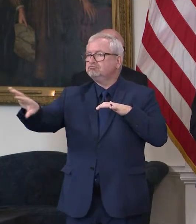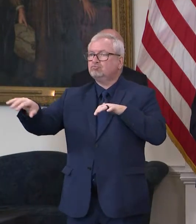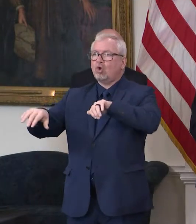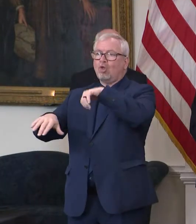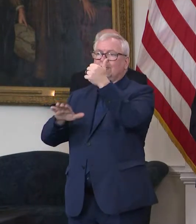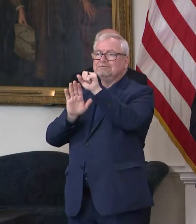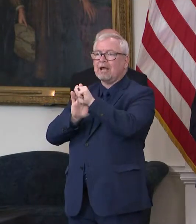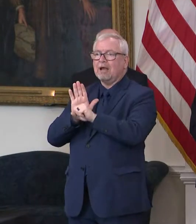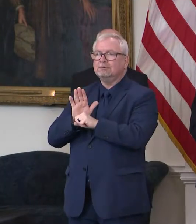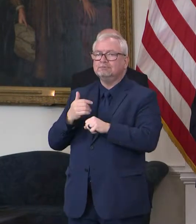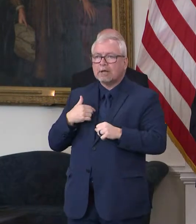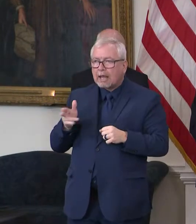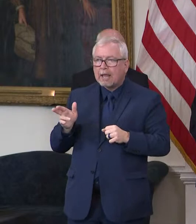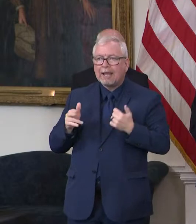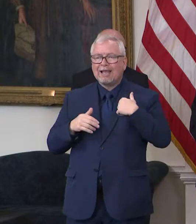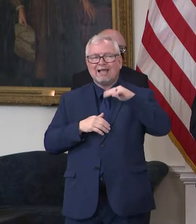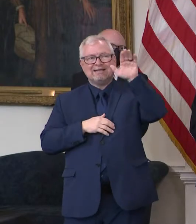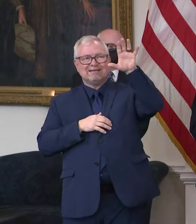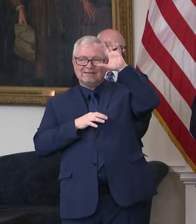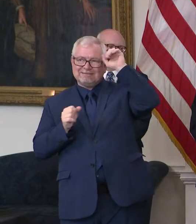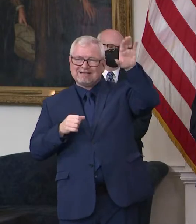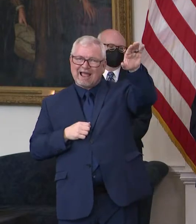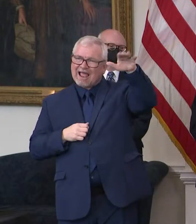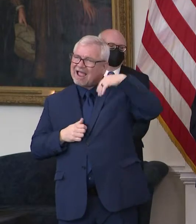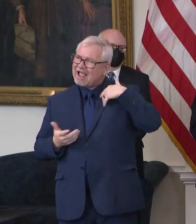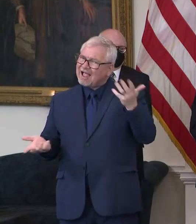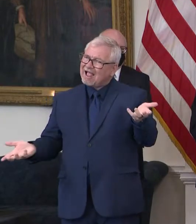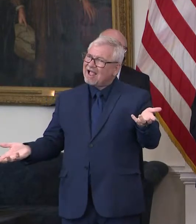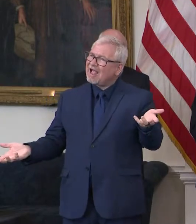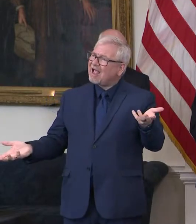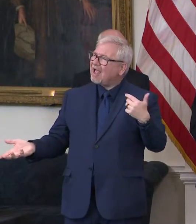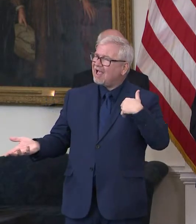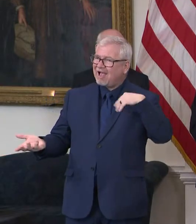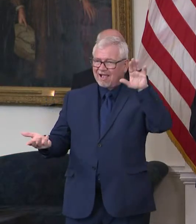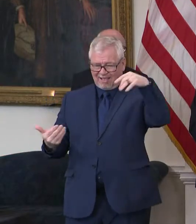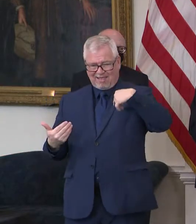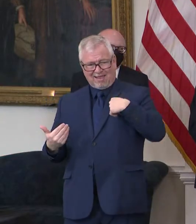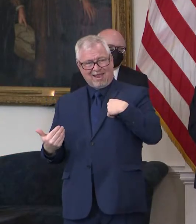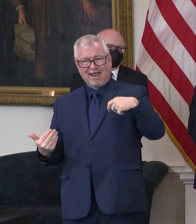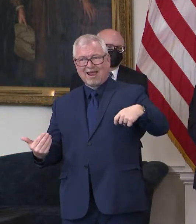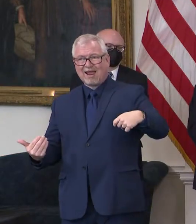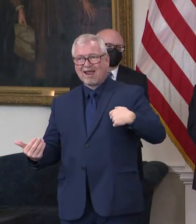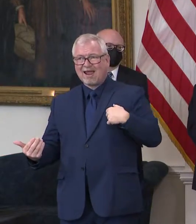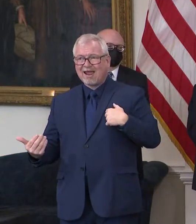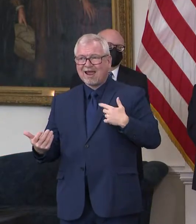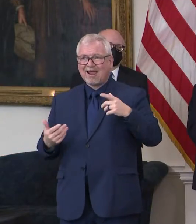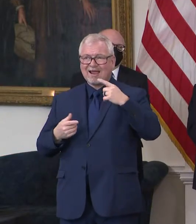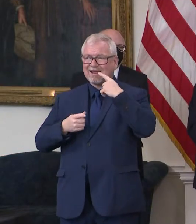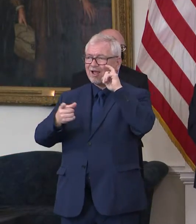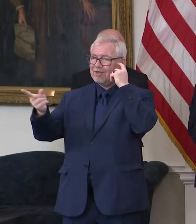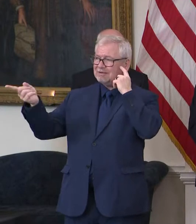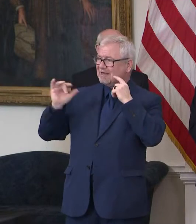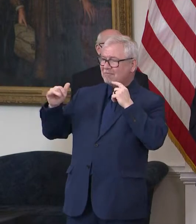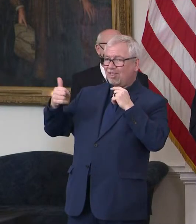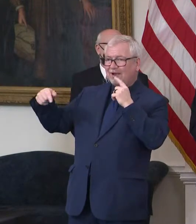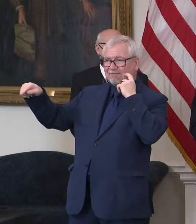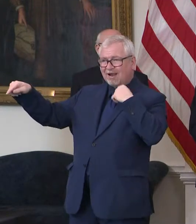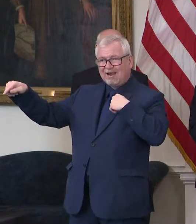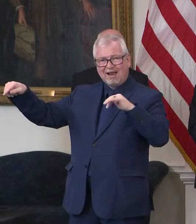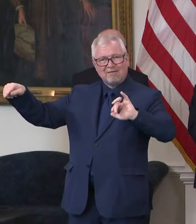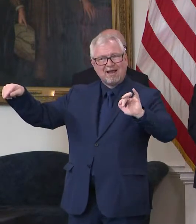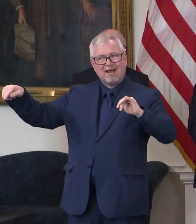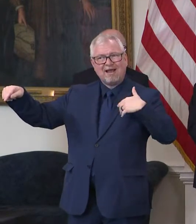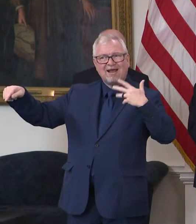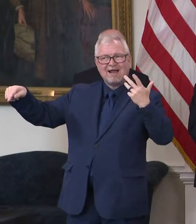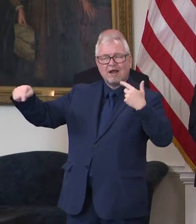uh, forcefully, uh, multiple other governors of both parties agreed that they were having the same problem. And, uh, we're trying to get the White House